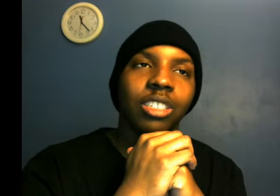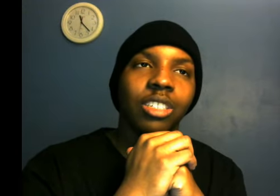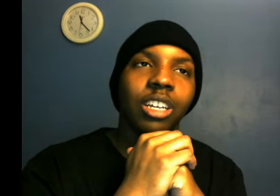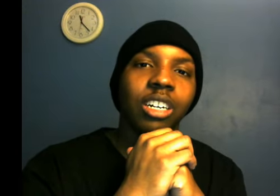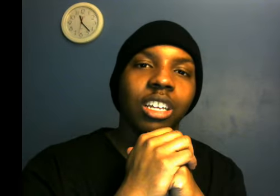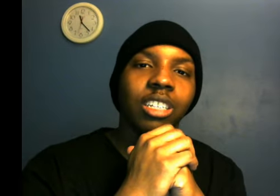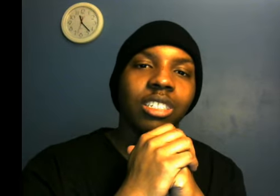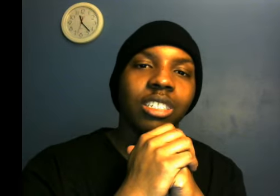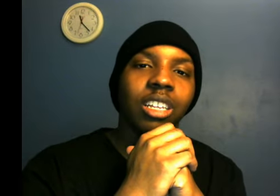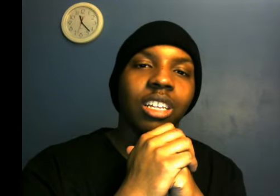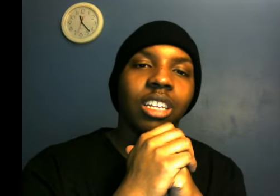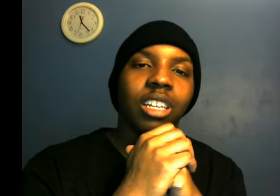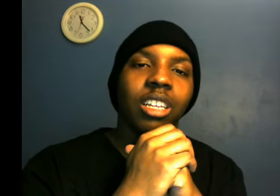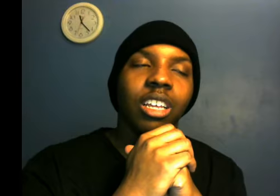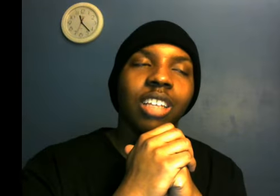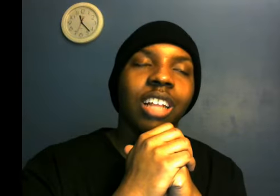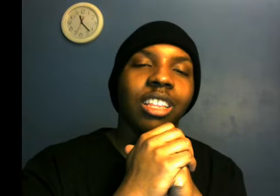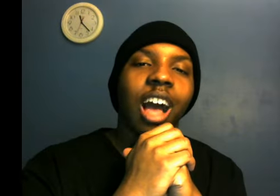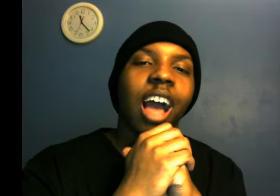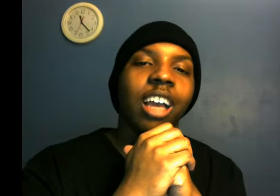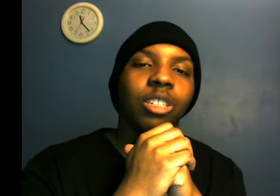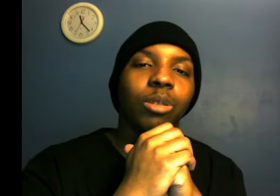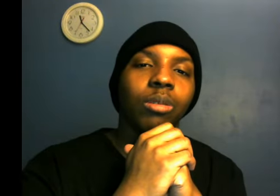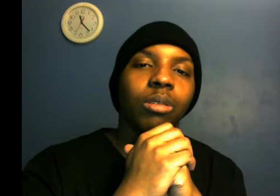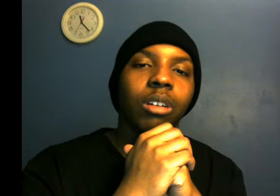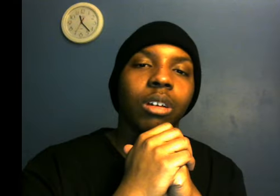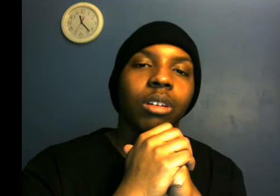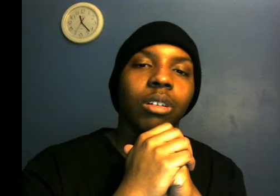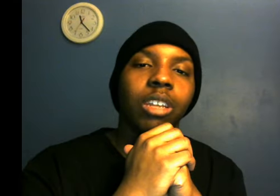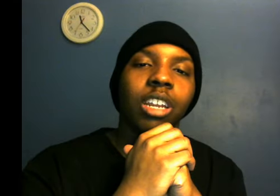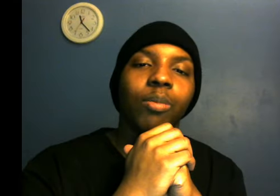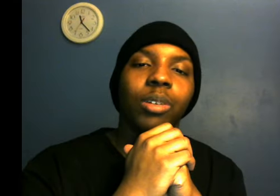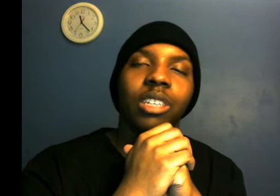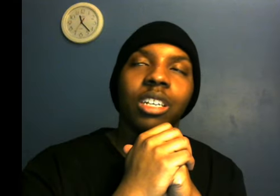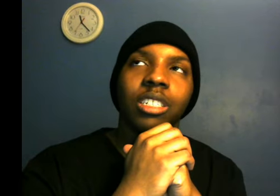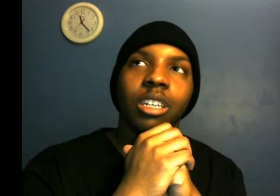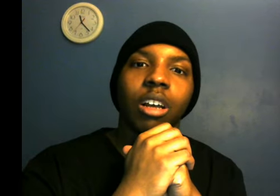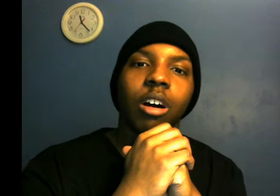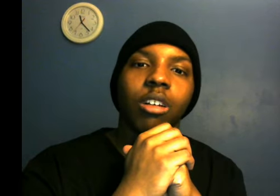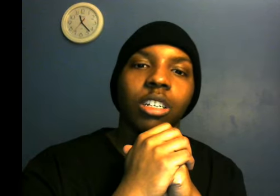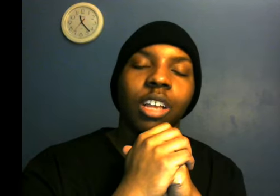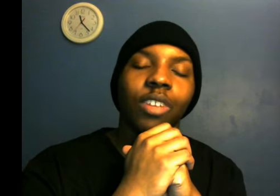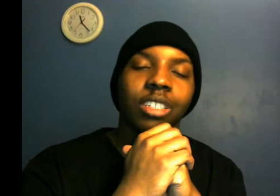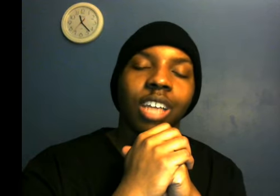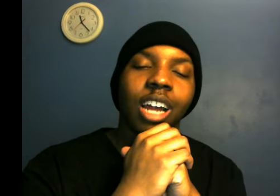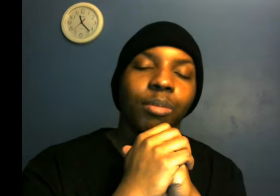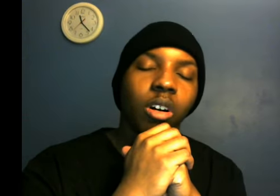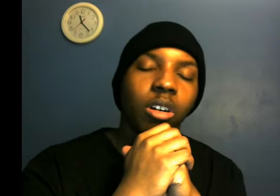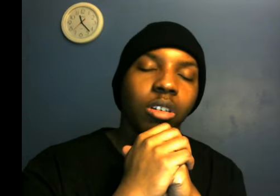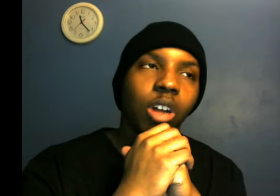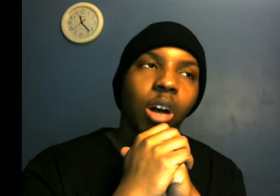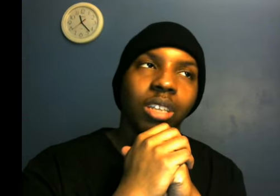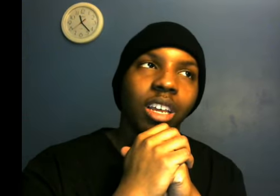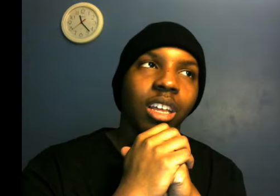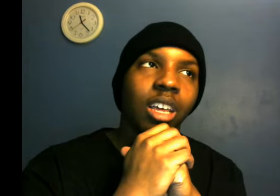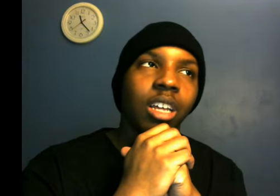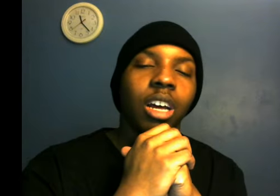good. It's not the highest needed position on the defensive side of the ball. You what I'm saying? A